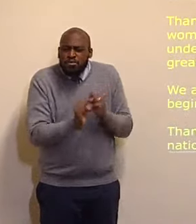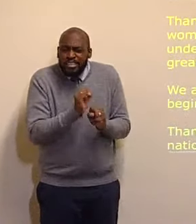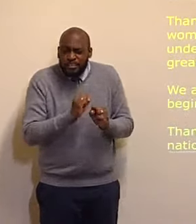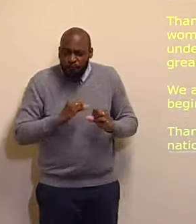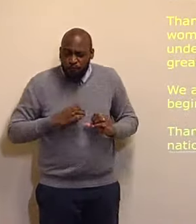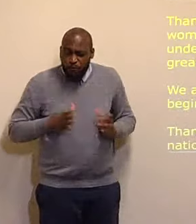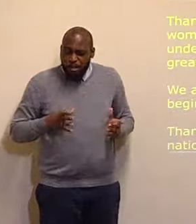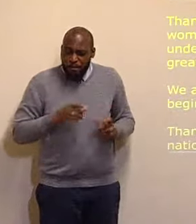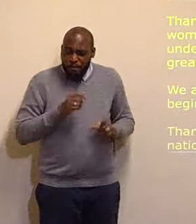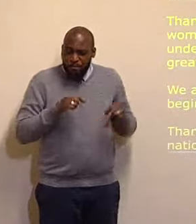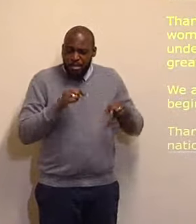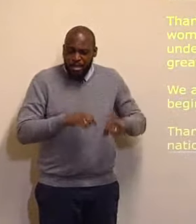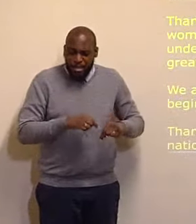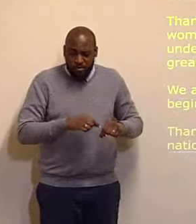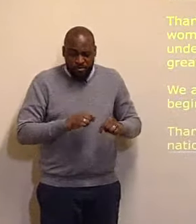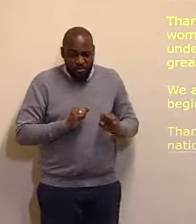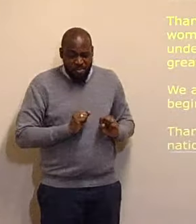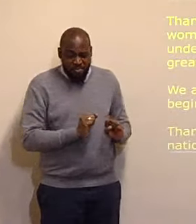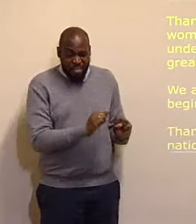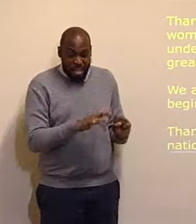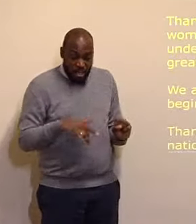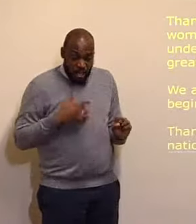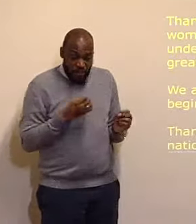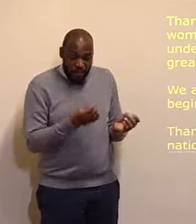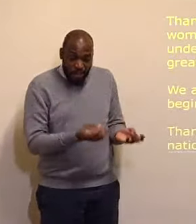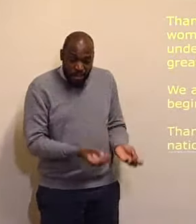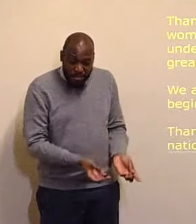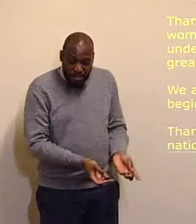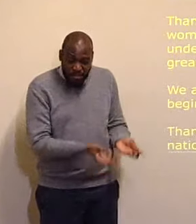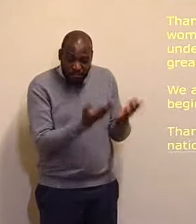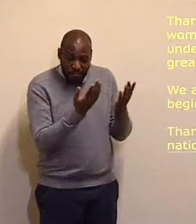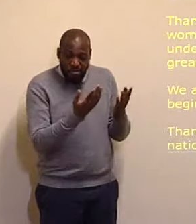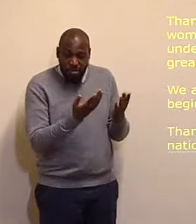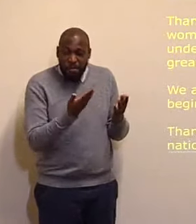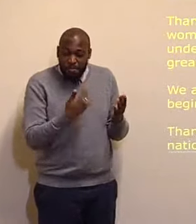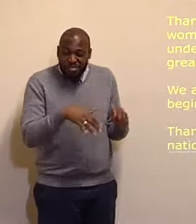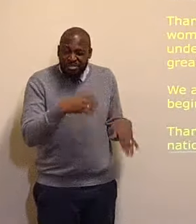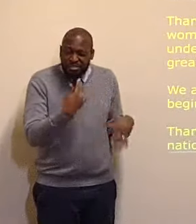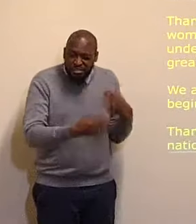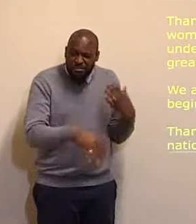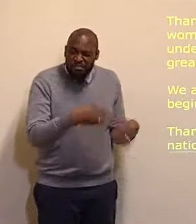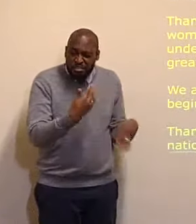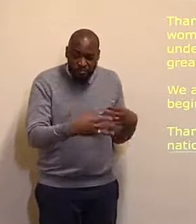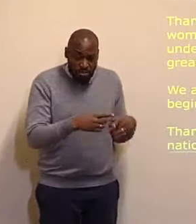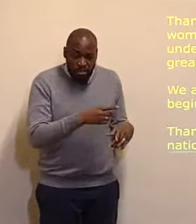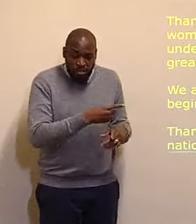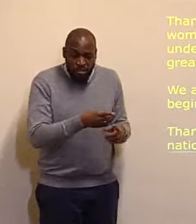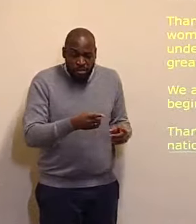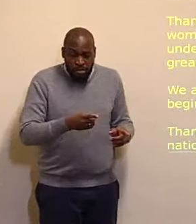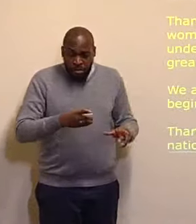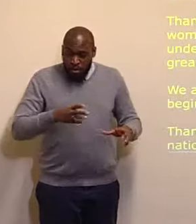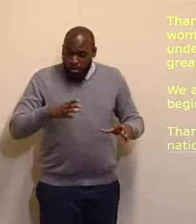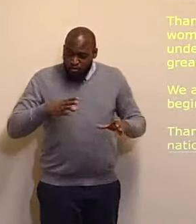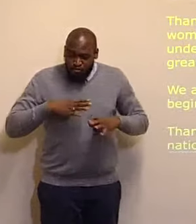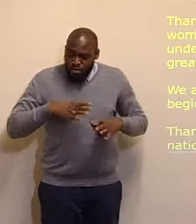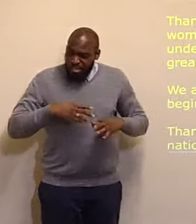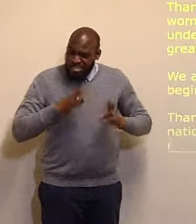much they gave, how much they suffered, how much they were, some of them were ready to die for a cause. But certainly,